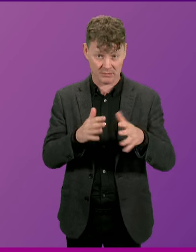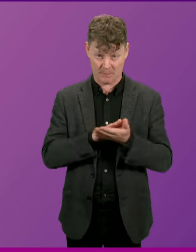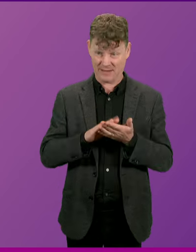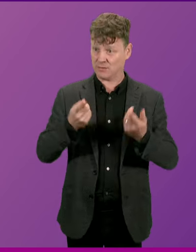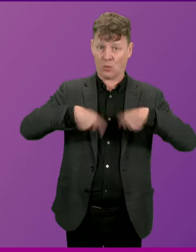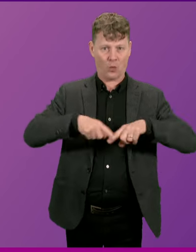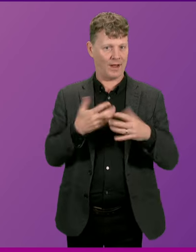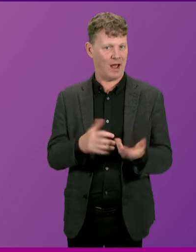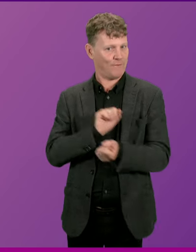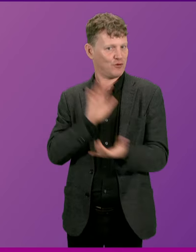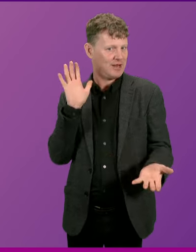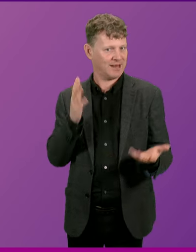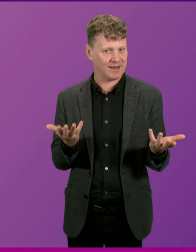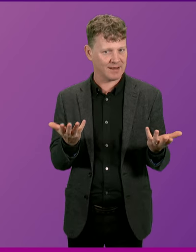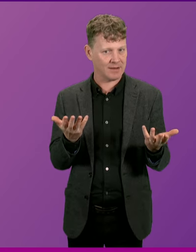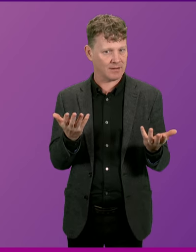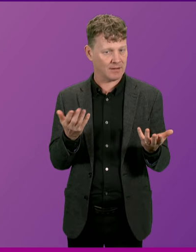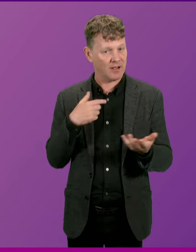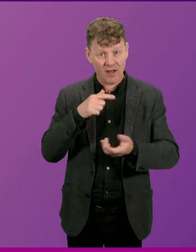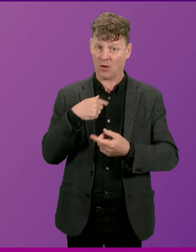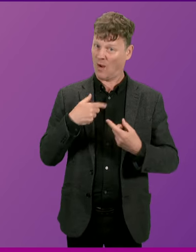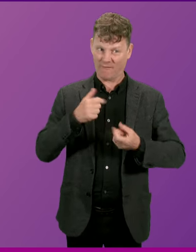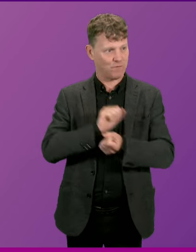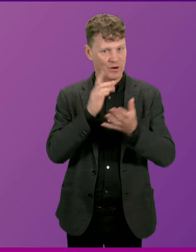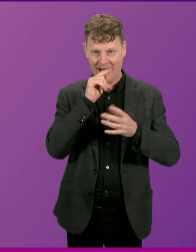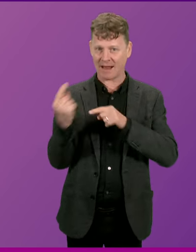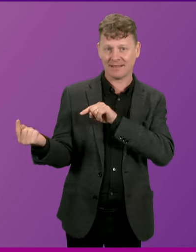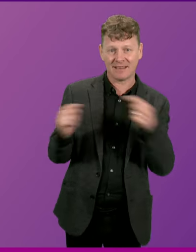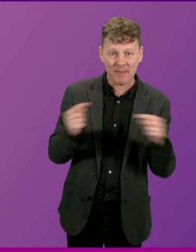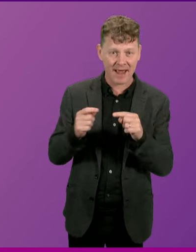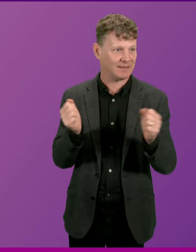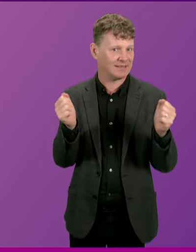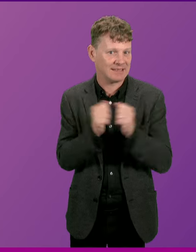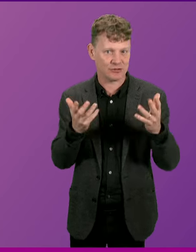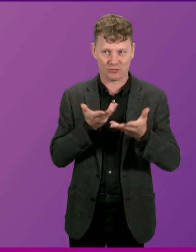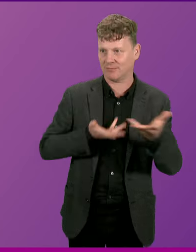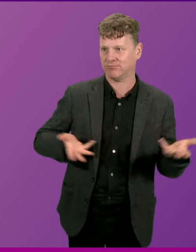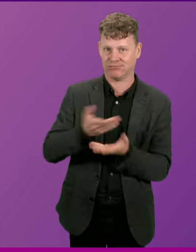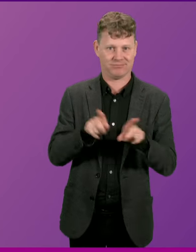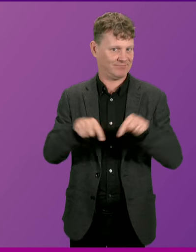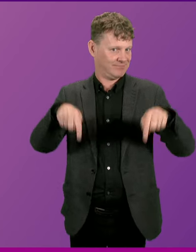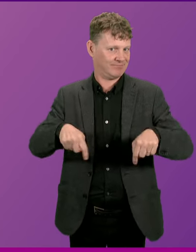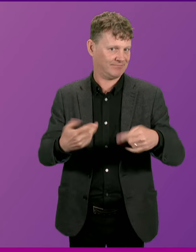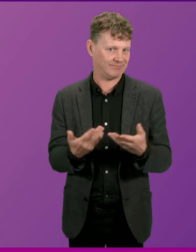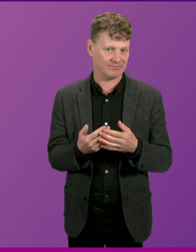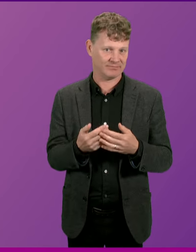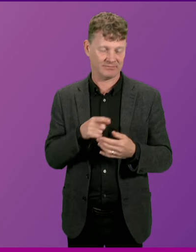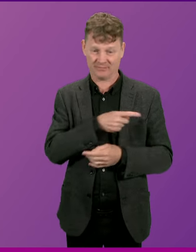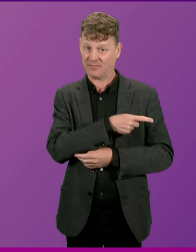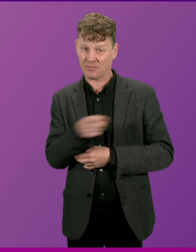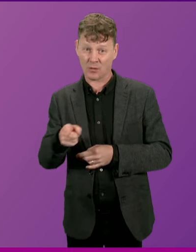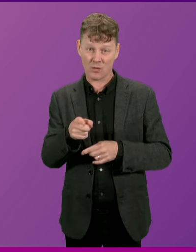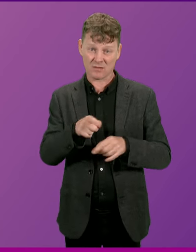for granted, including the freedom to debate and disagree this very afternoon. We owe them a huge